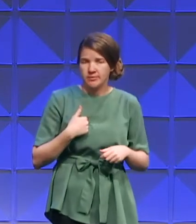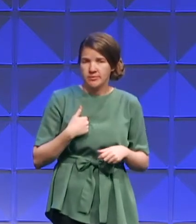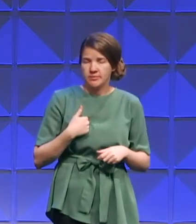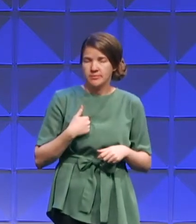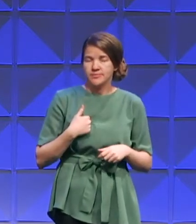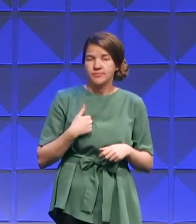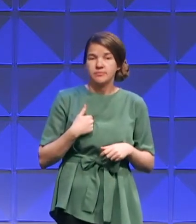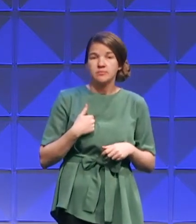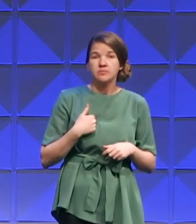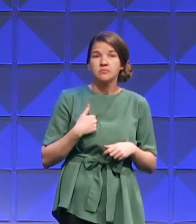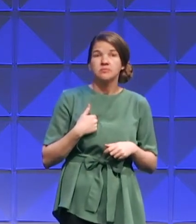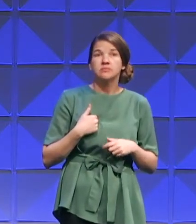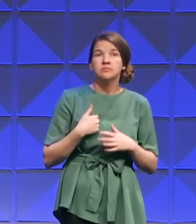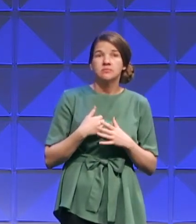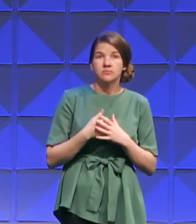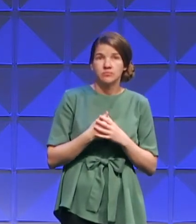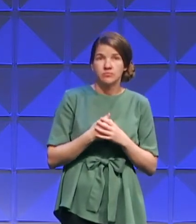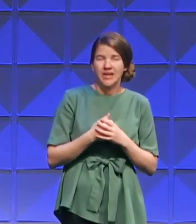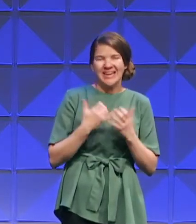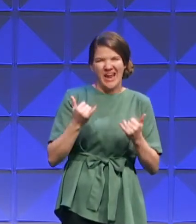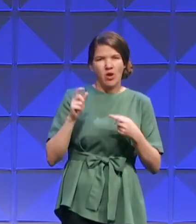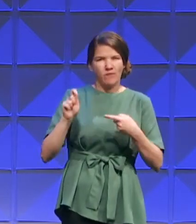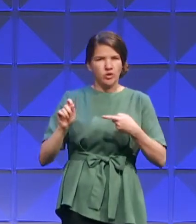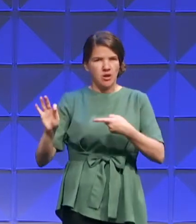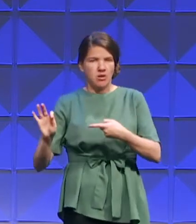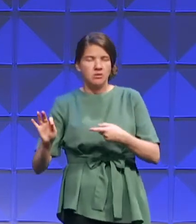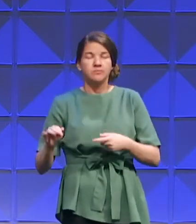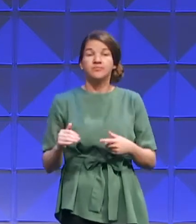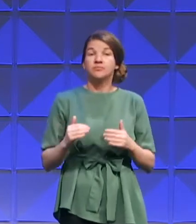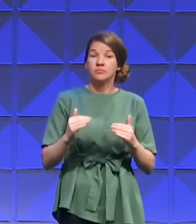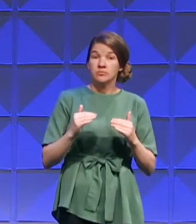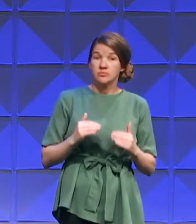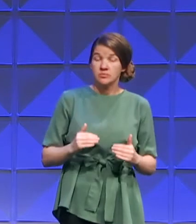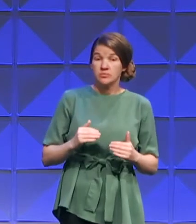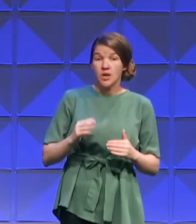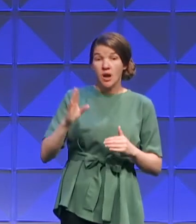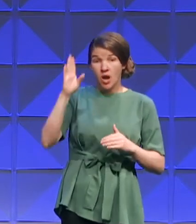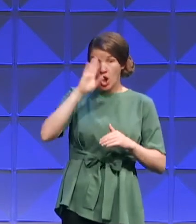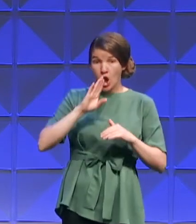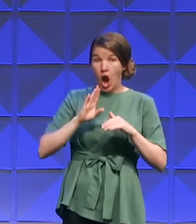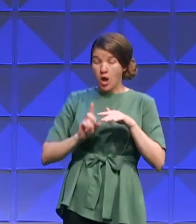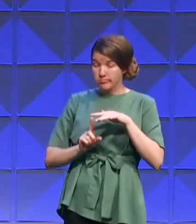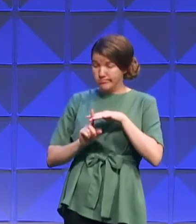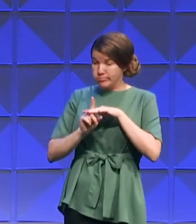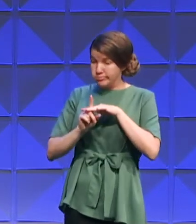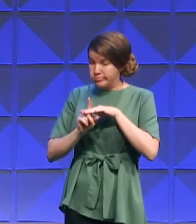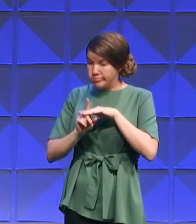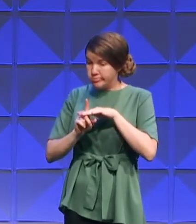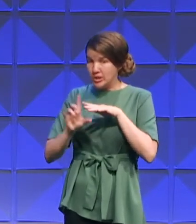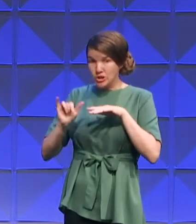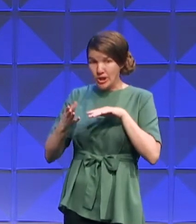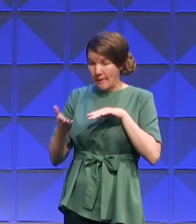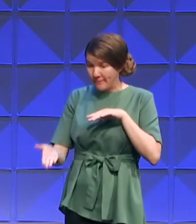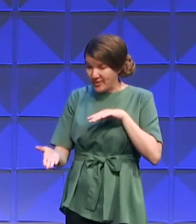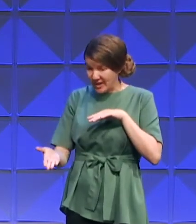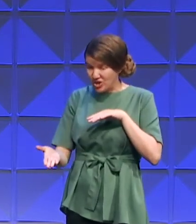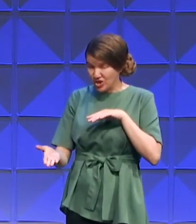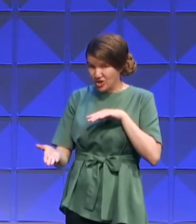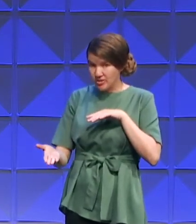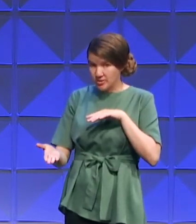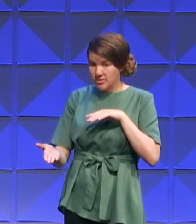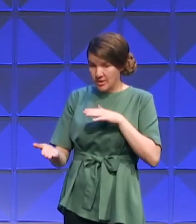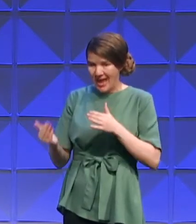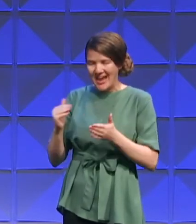And God, picking up verse 9, And God appeared unto Jacob again when he came out of